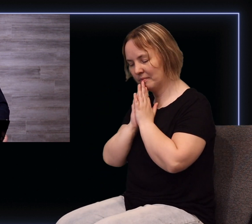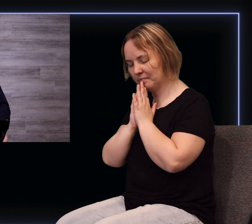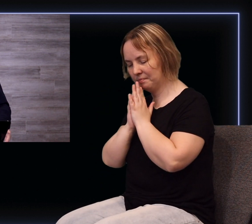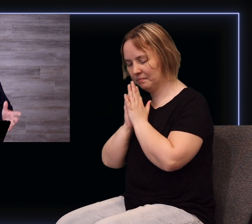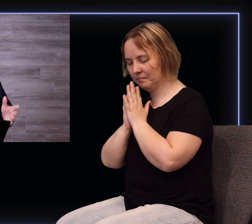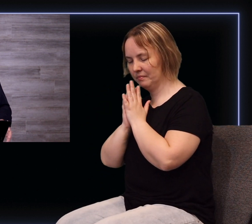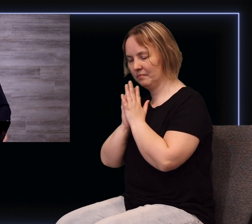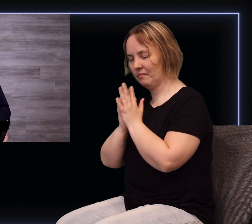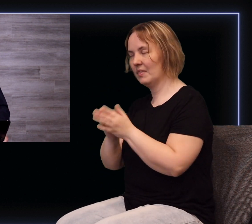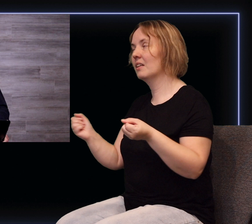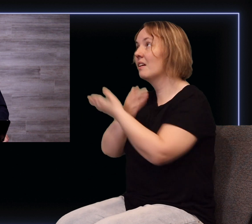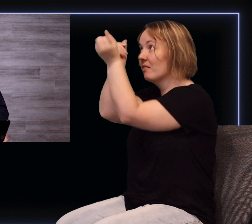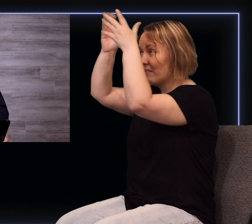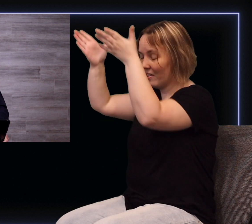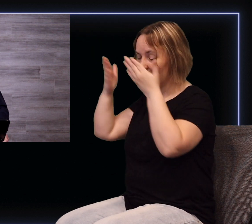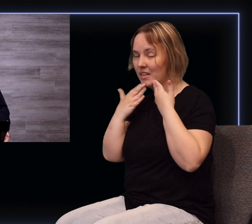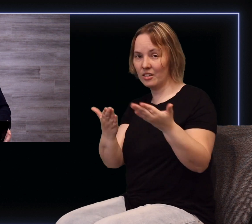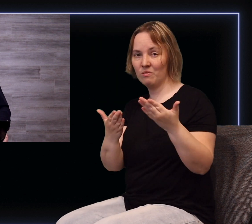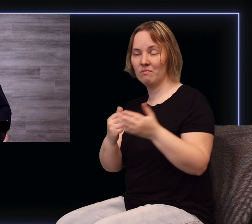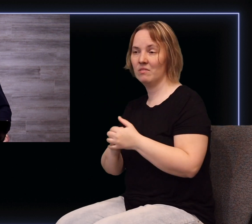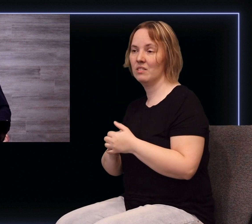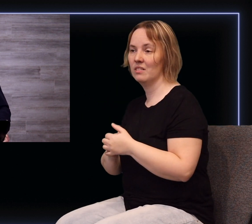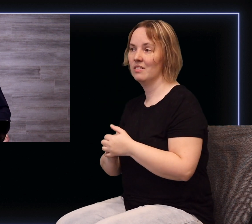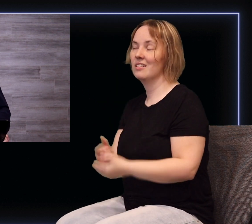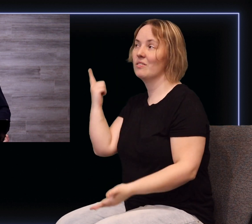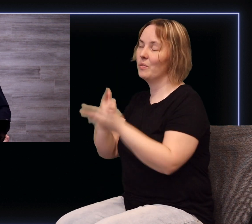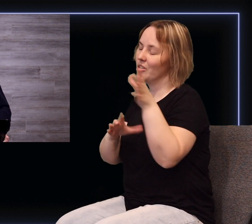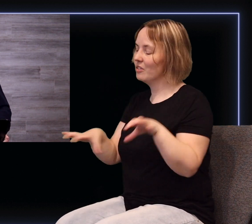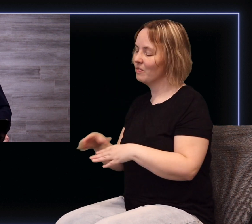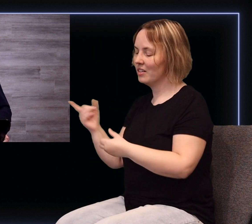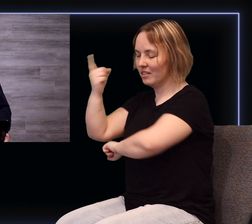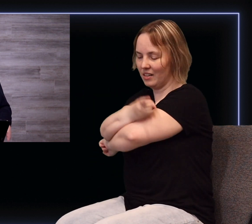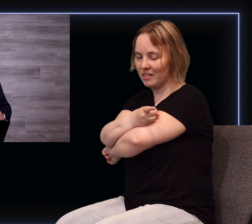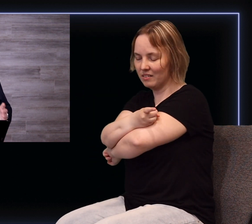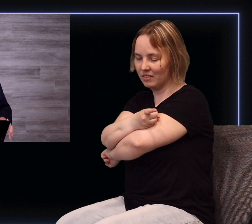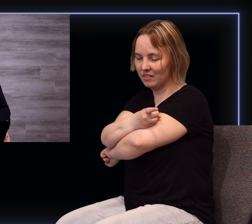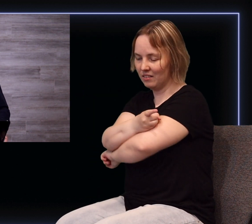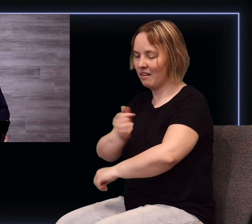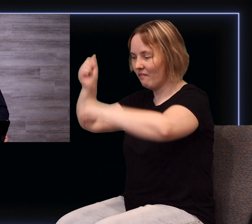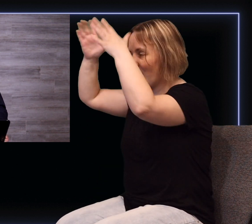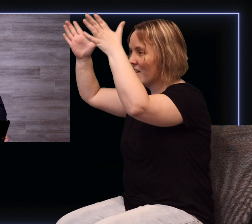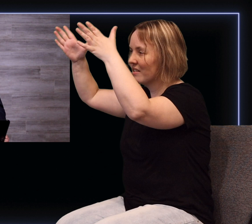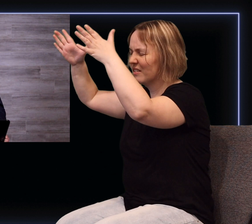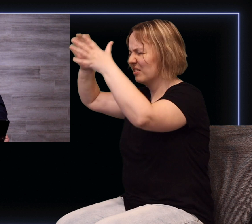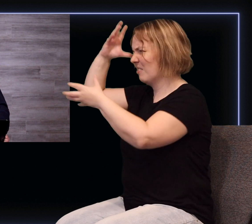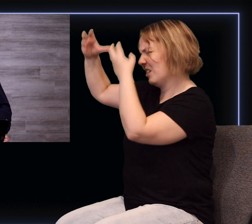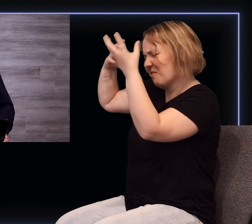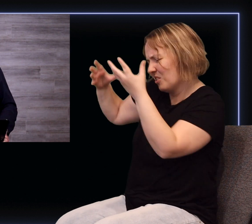Heavenly Father I thank you for what you were doing in these days and Father even with some of the confusion and the challenges that are before us we